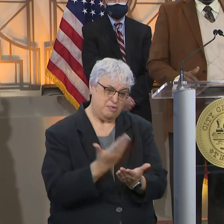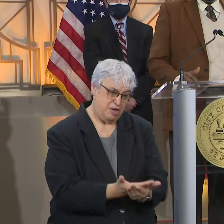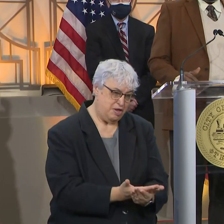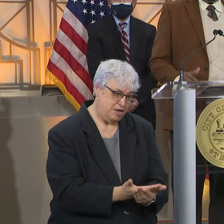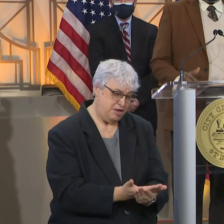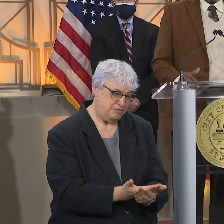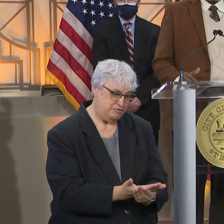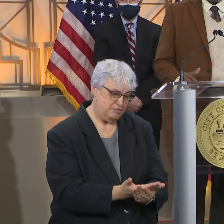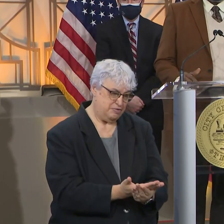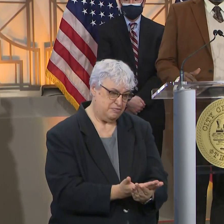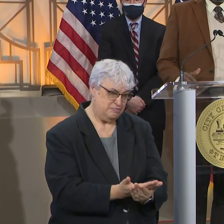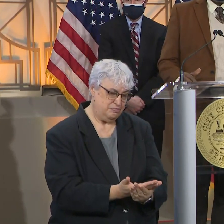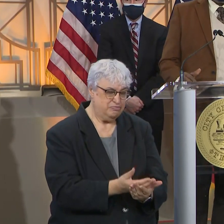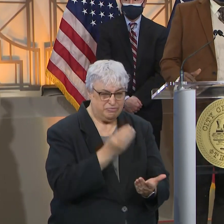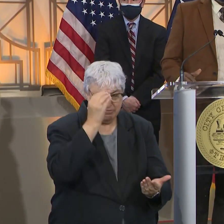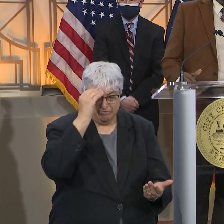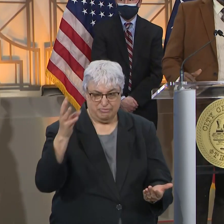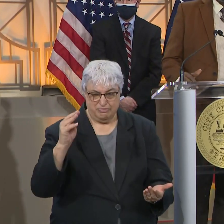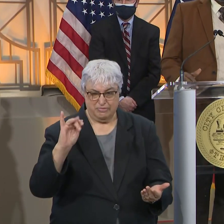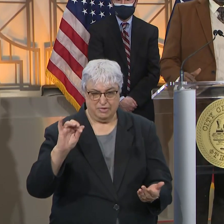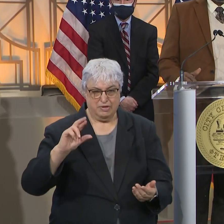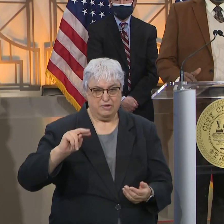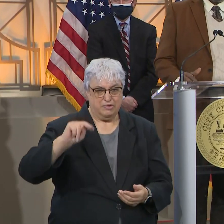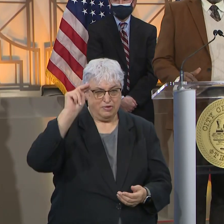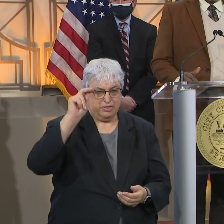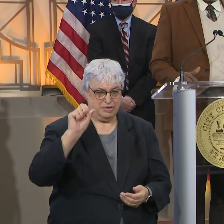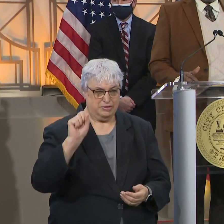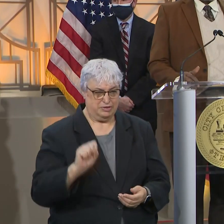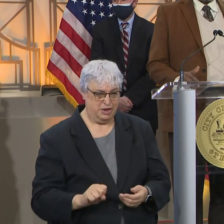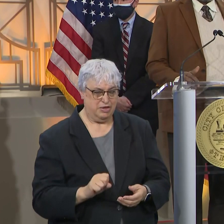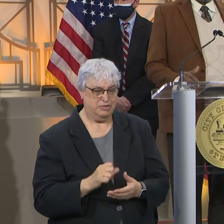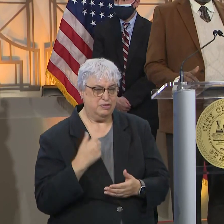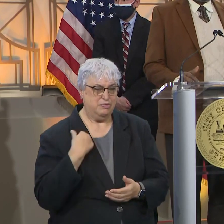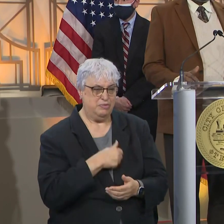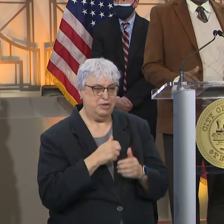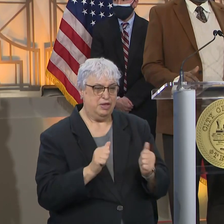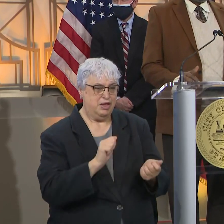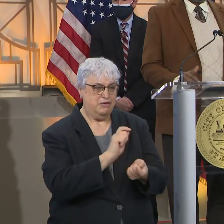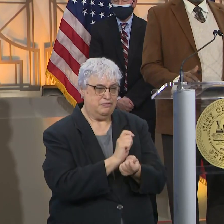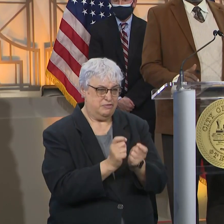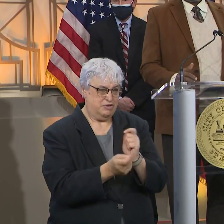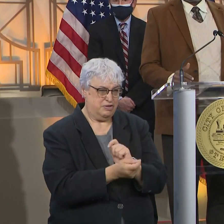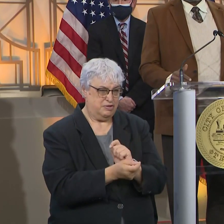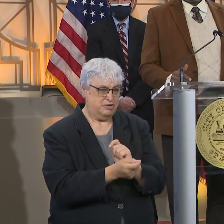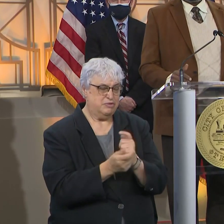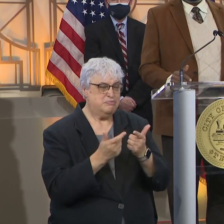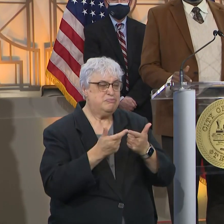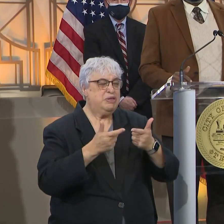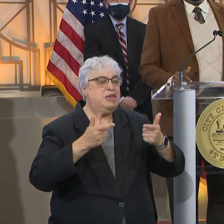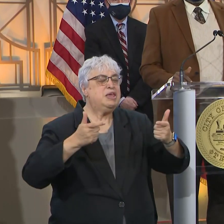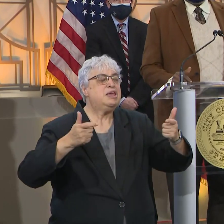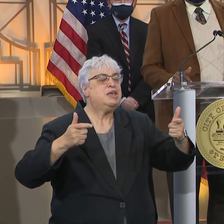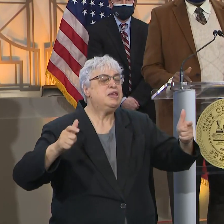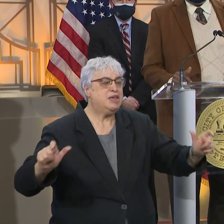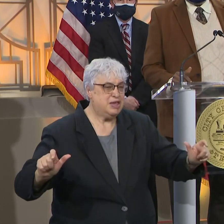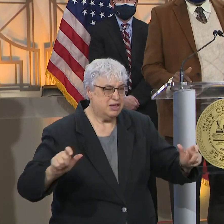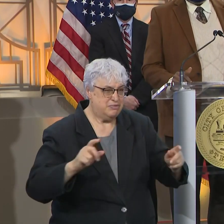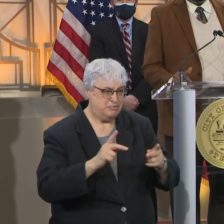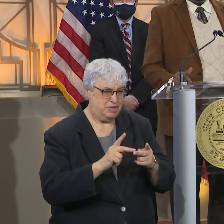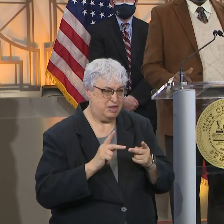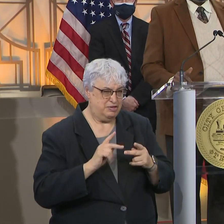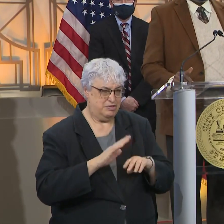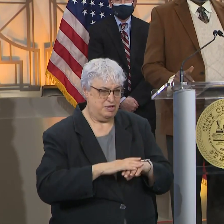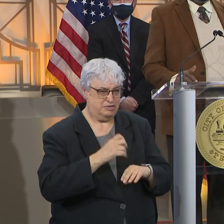fact, mayor, have a north and south locations where we can actually convert those to mega locations on the weekend,